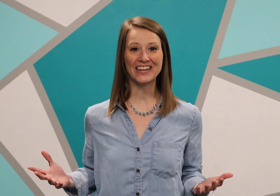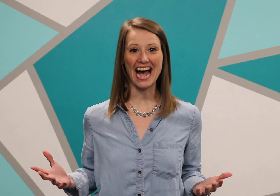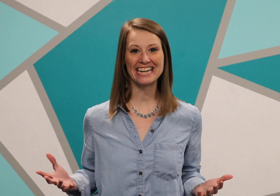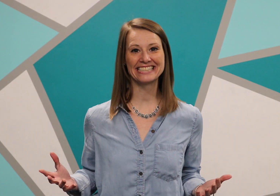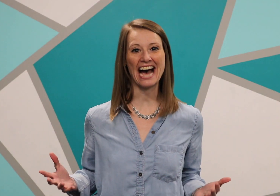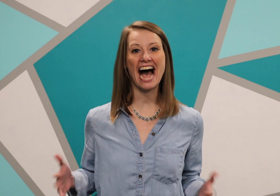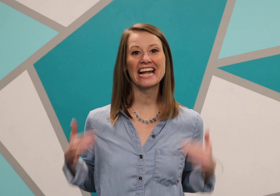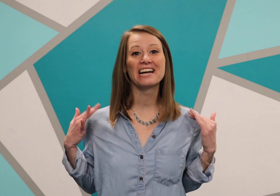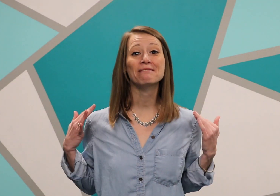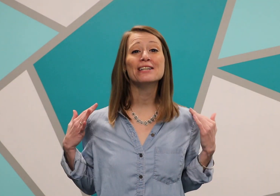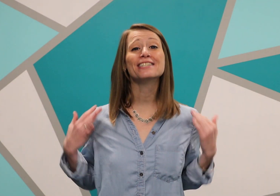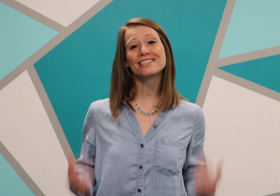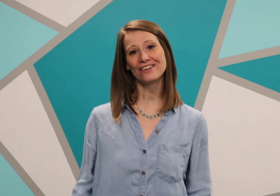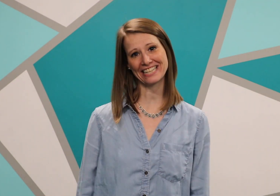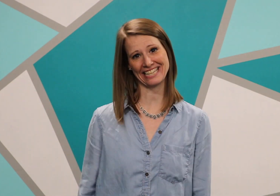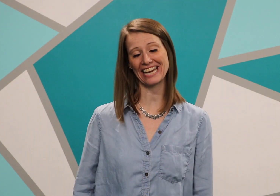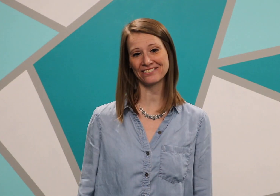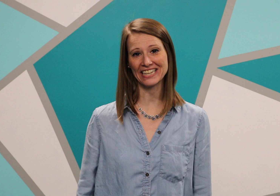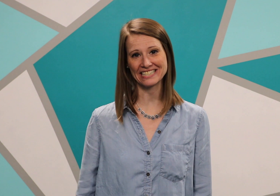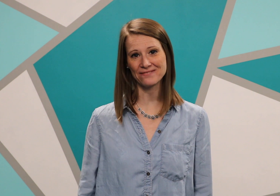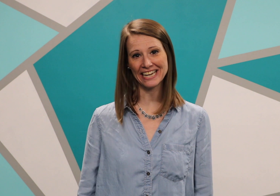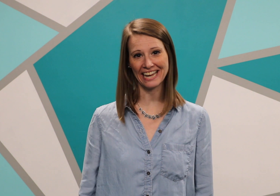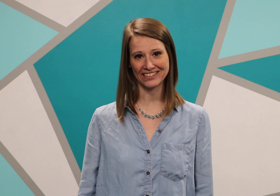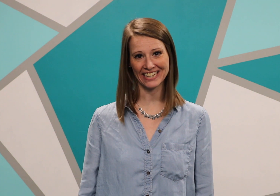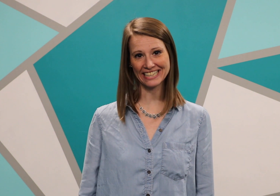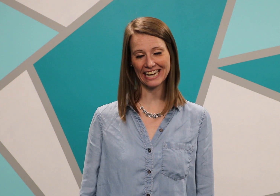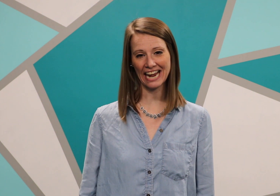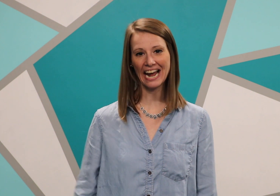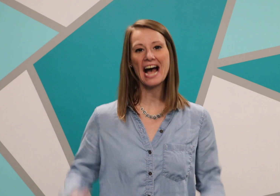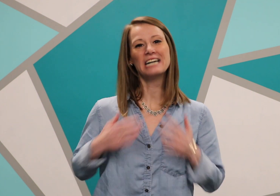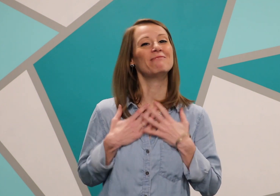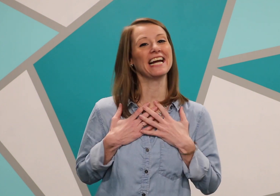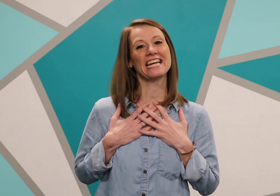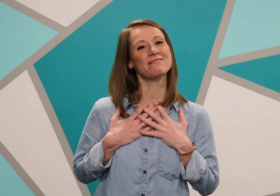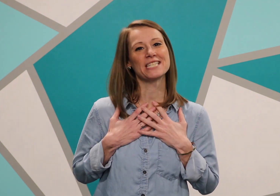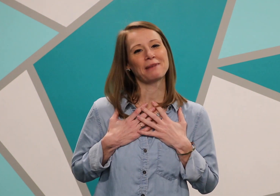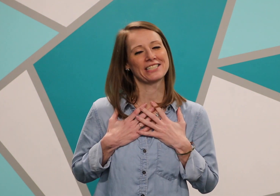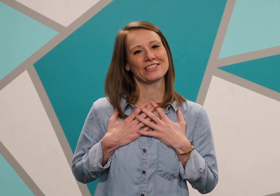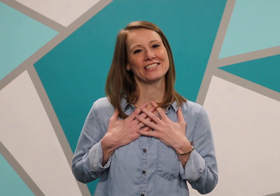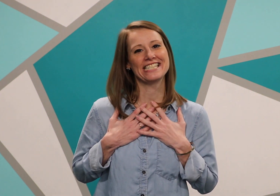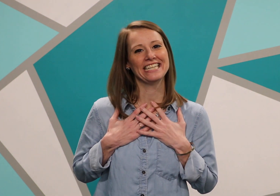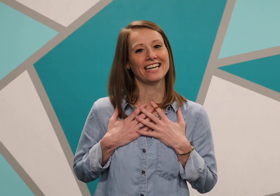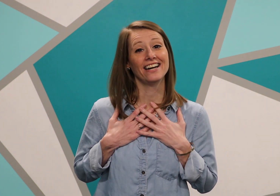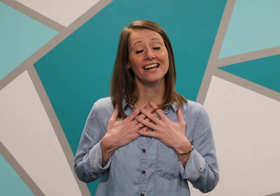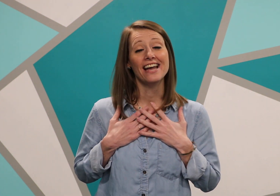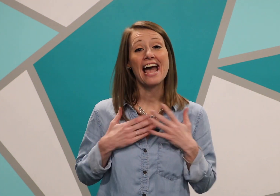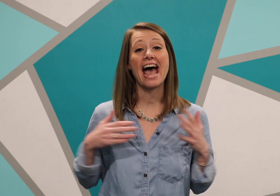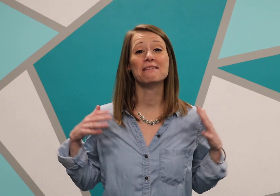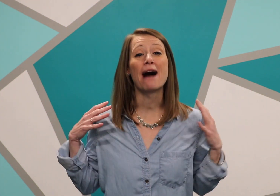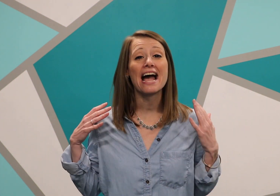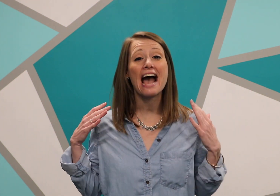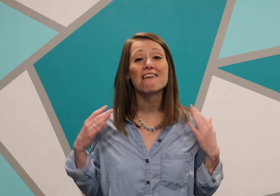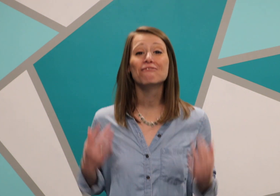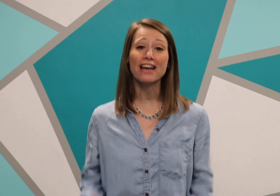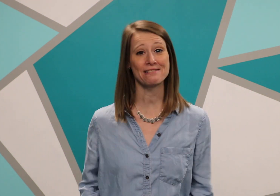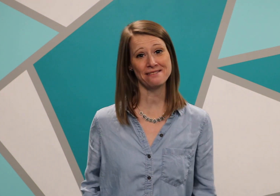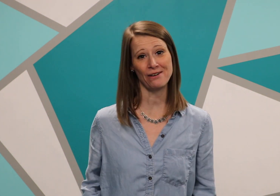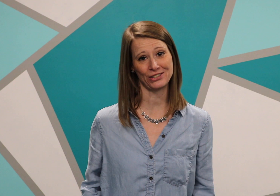guys, I am so excited. get to be together again today. My name is Pastor Christina and my very most